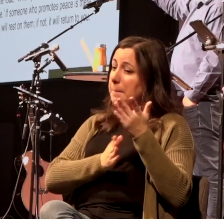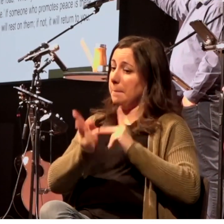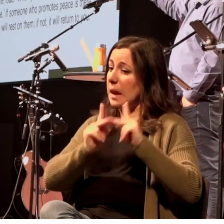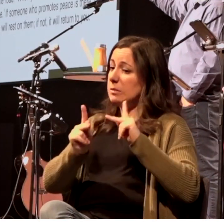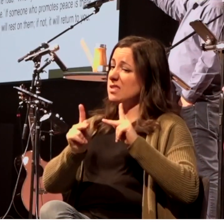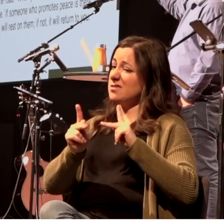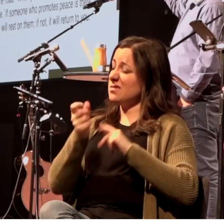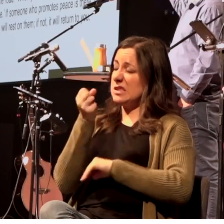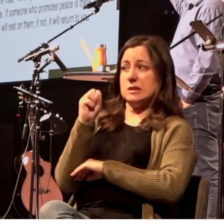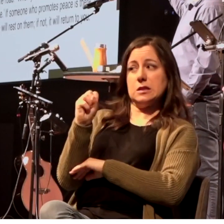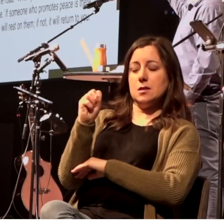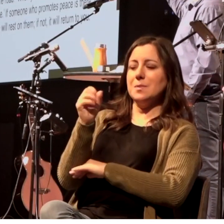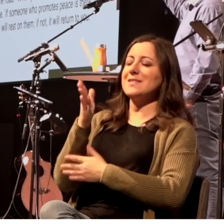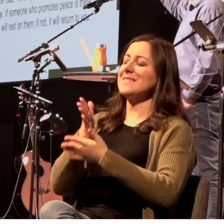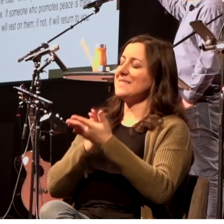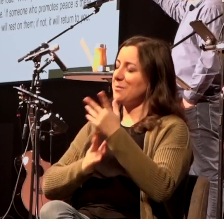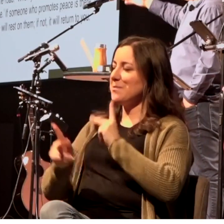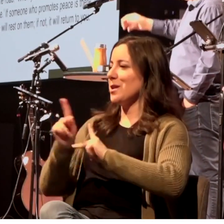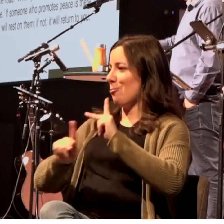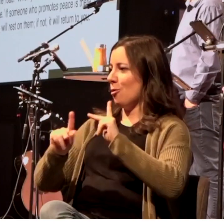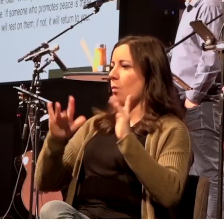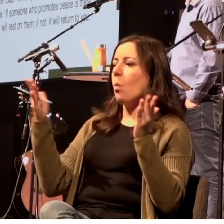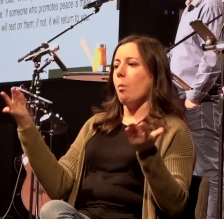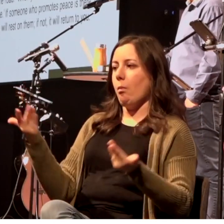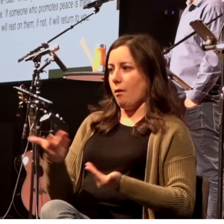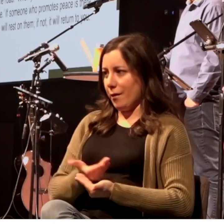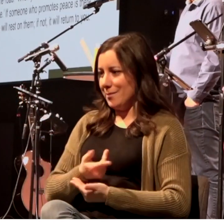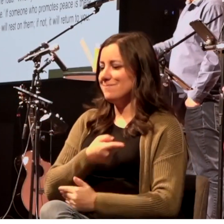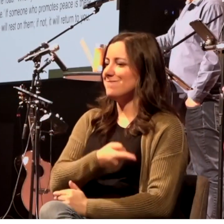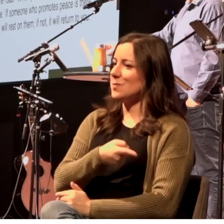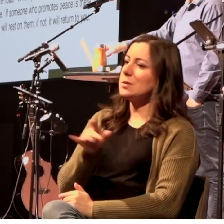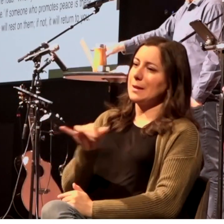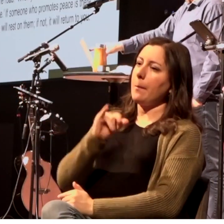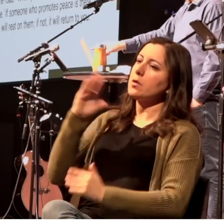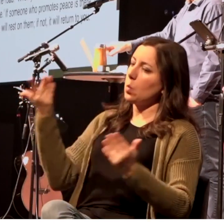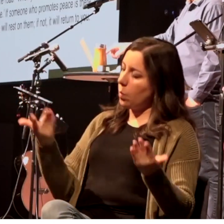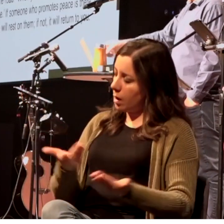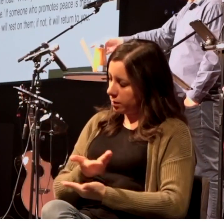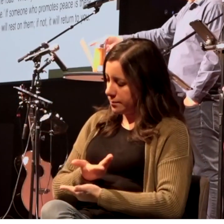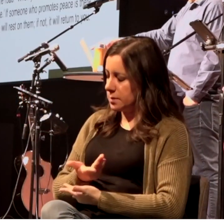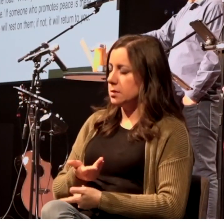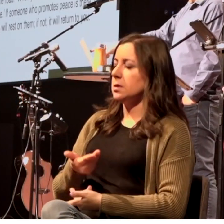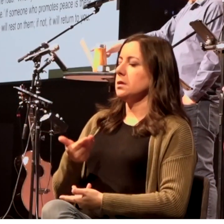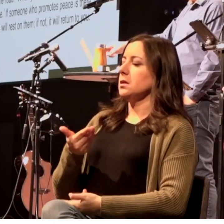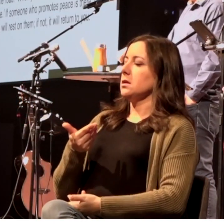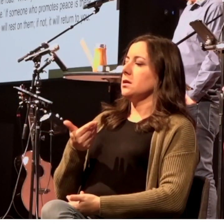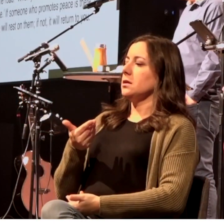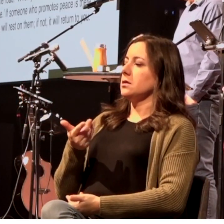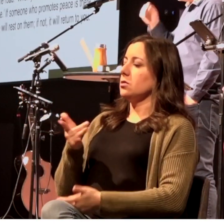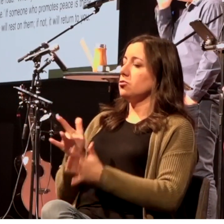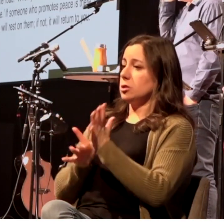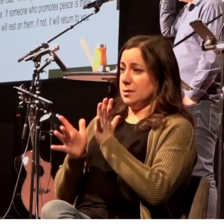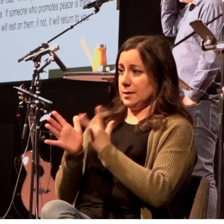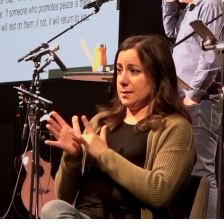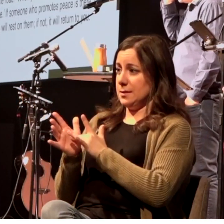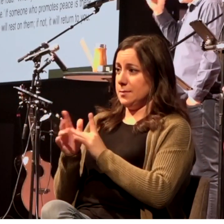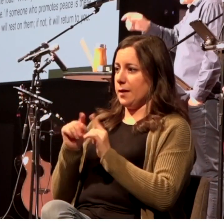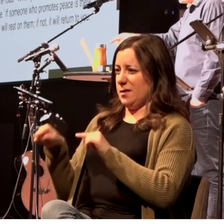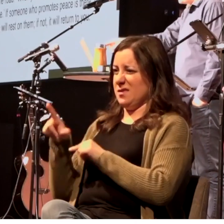what some are going to open their house wide open go in and get to work and so again Jesus speaking to the 70 that he sent out